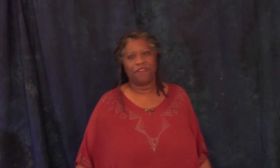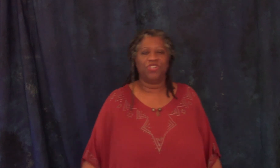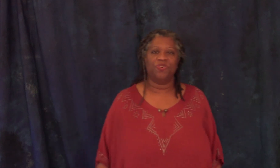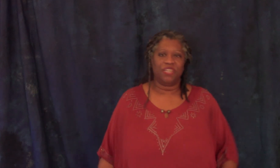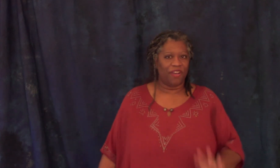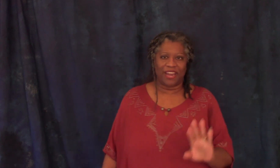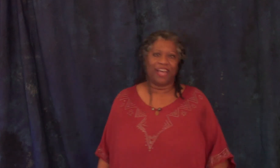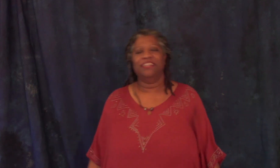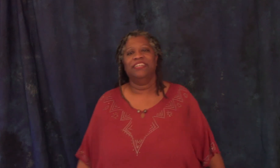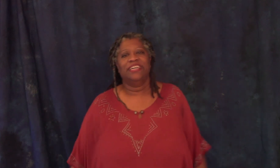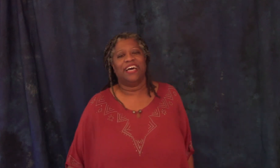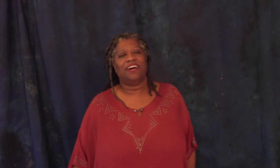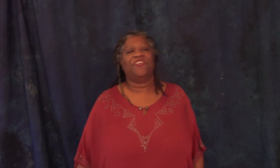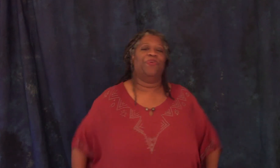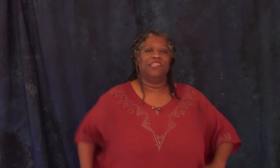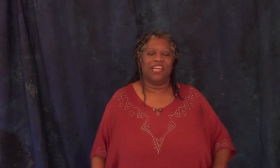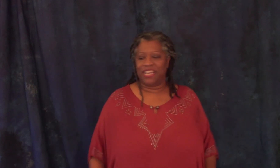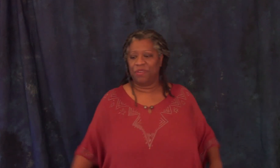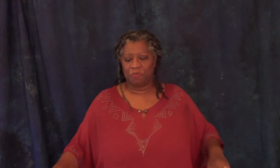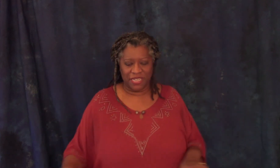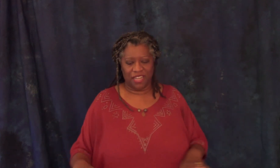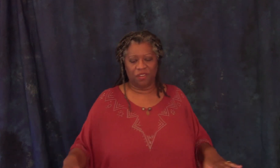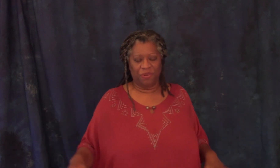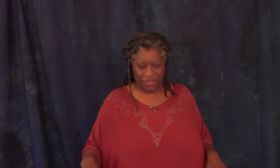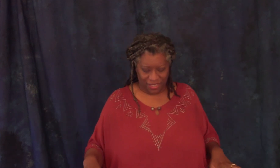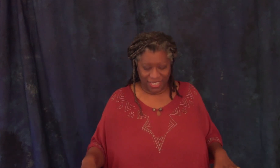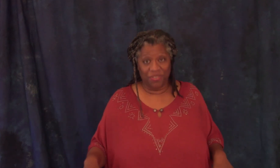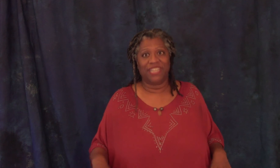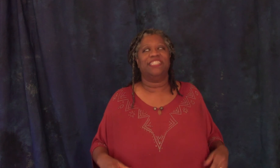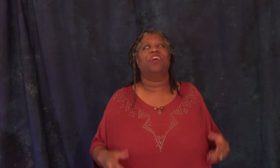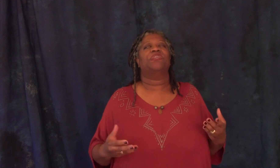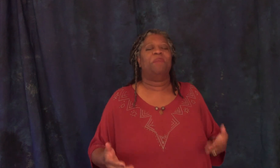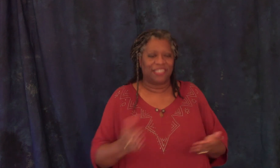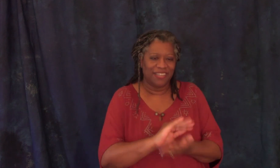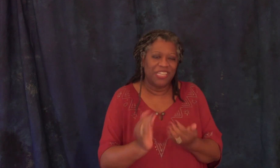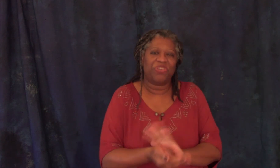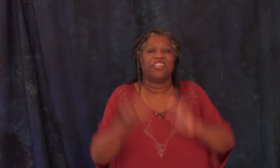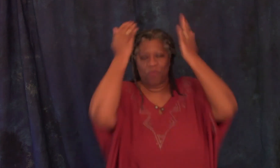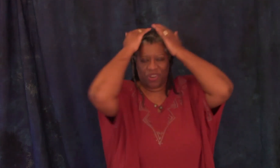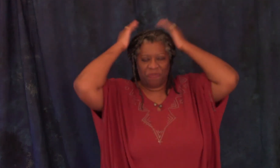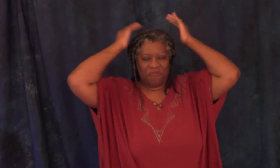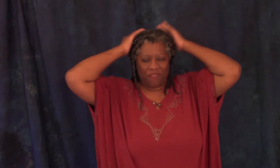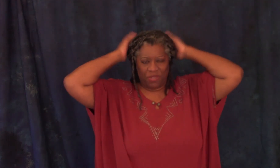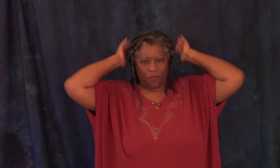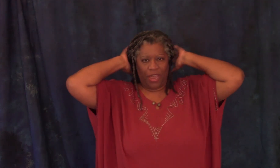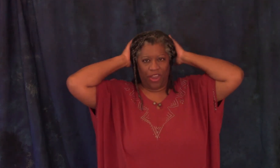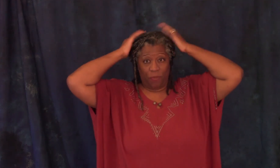have any shoes he never had had and off he went and as he was passing a little river he looked in and realized his hair was a mess so he got some water and gave himself a hair helmet